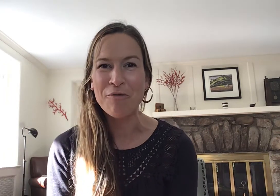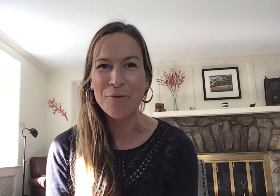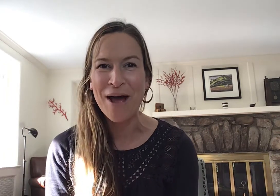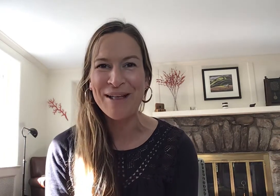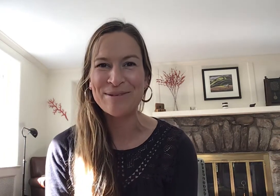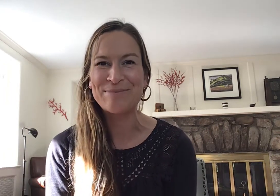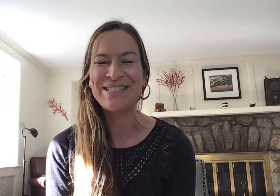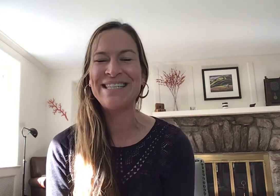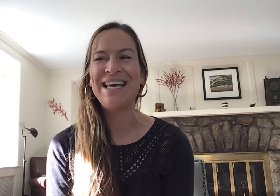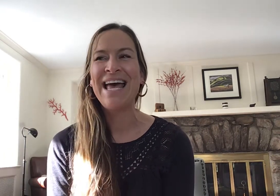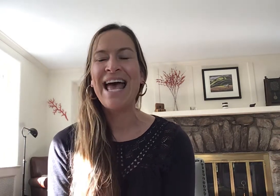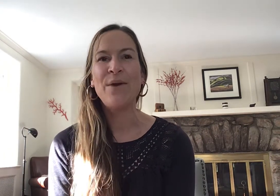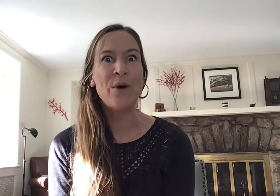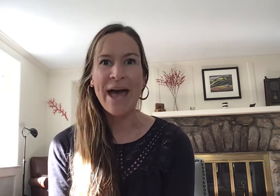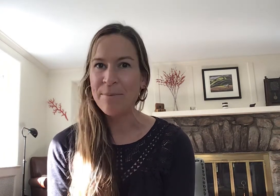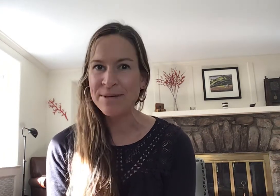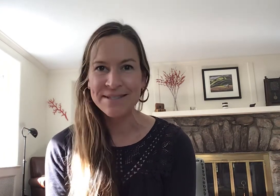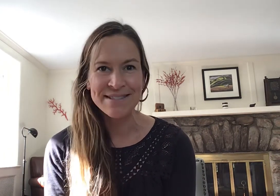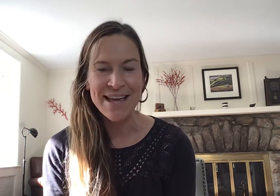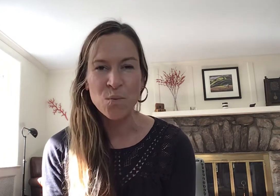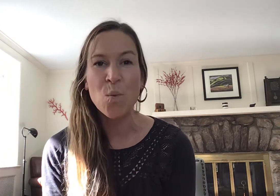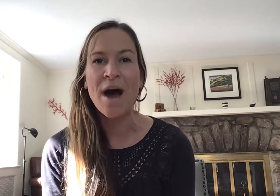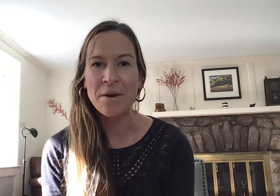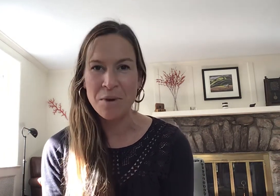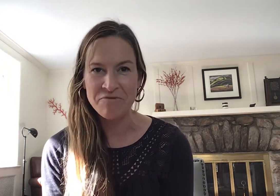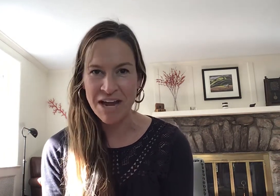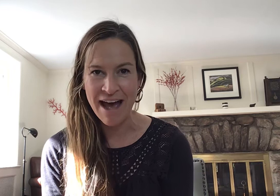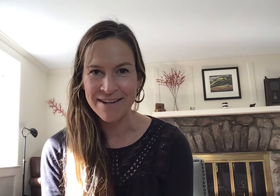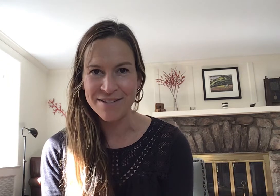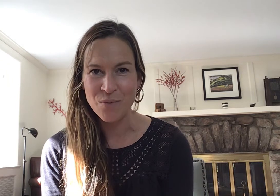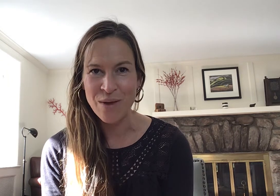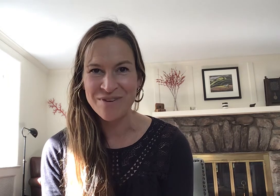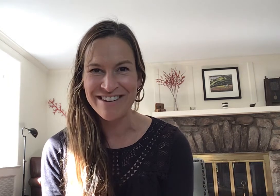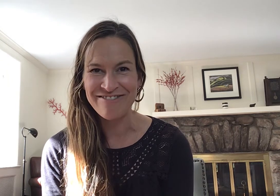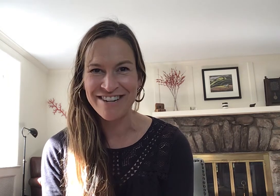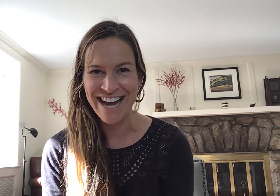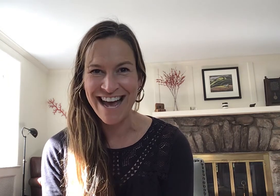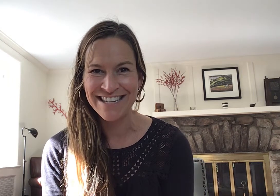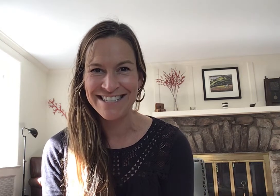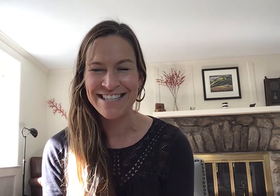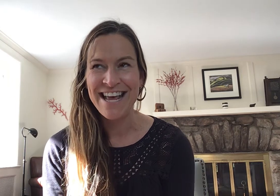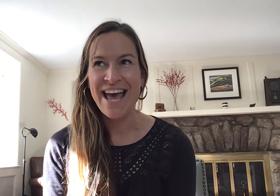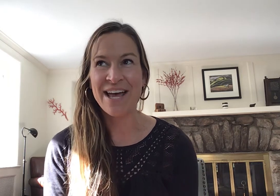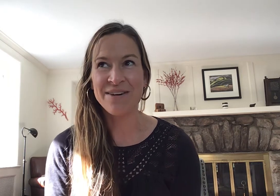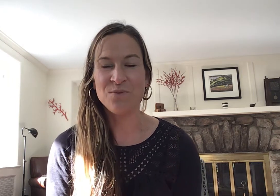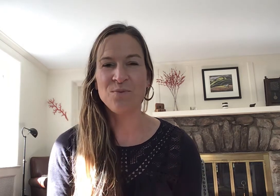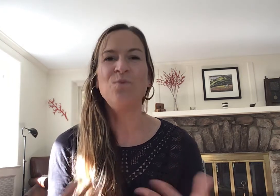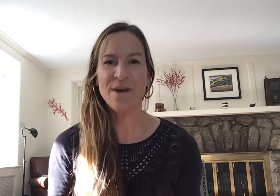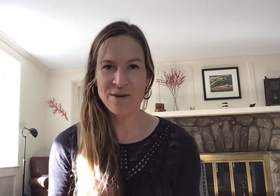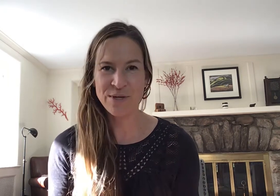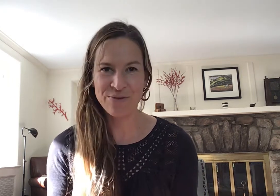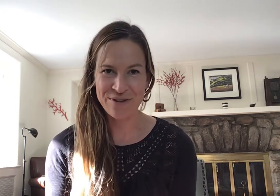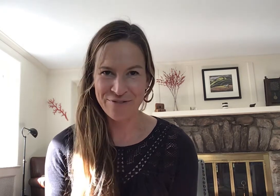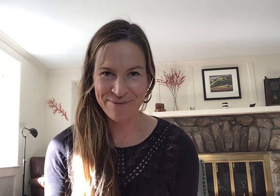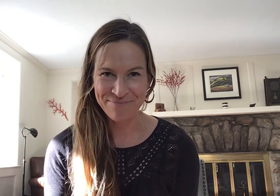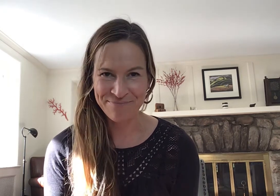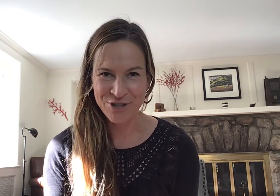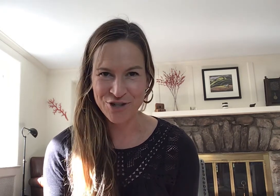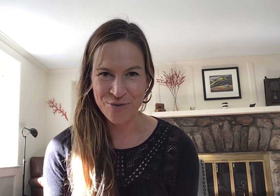overwhelmed, and what happens and why we react the way we react and what can we do different to show